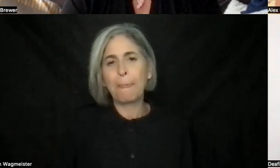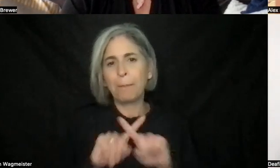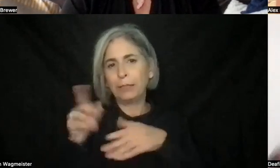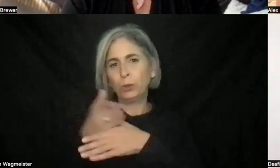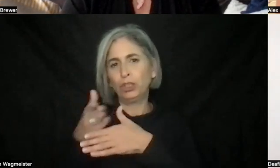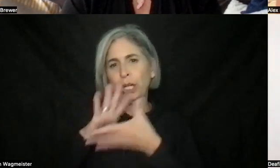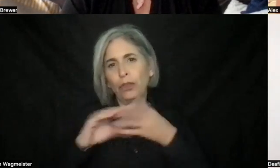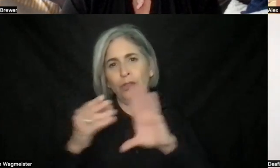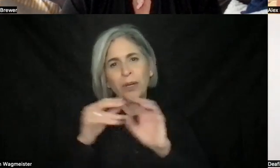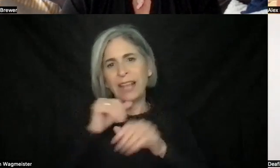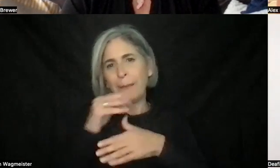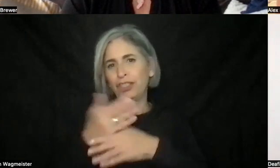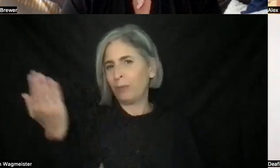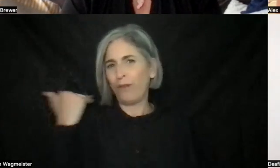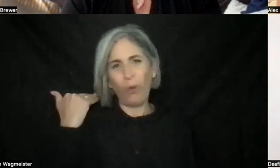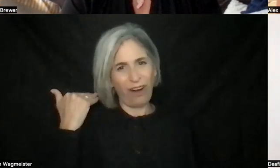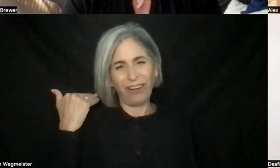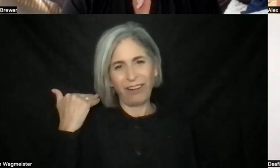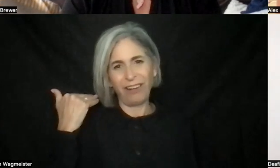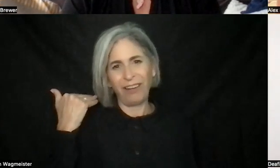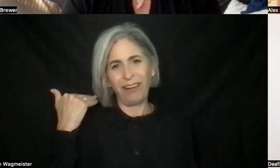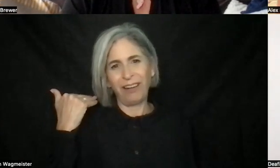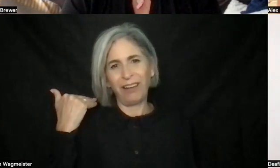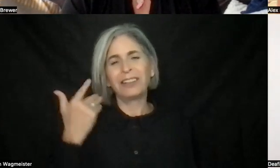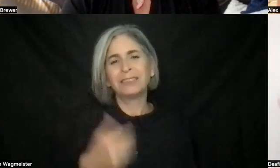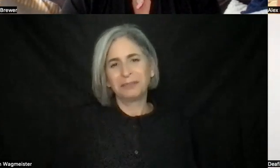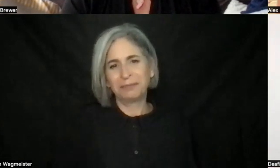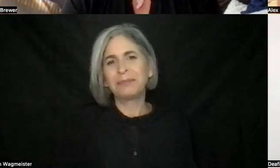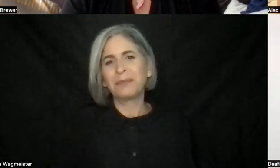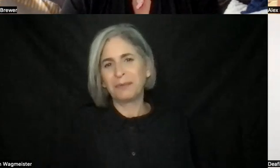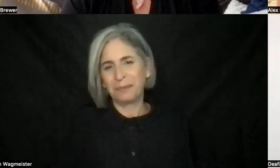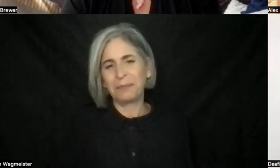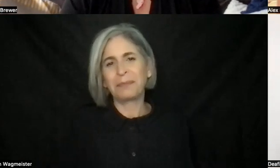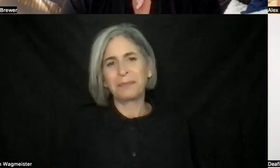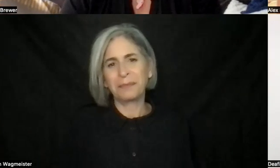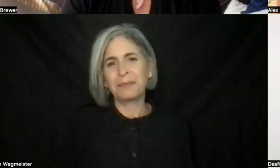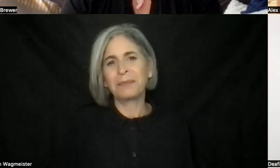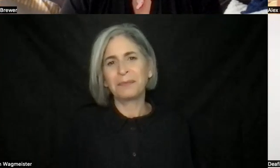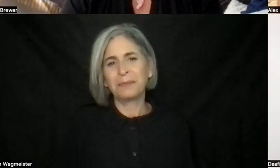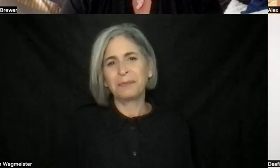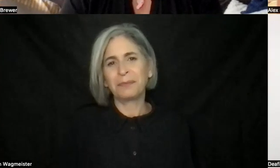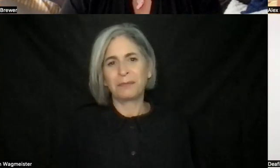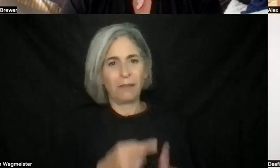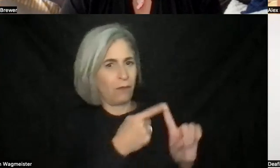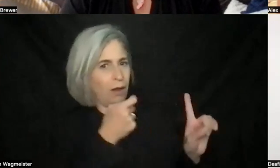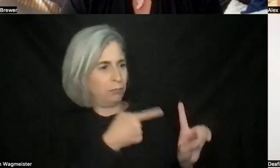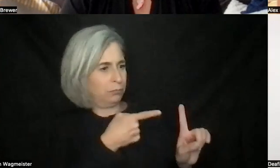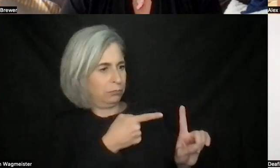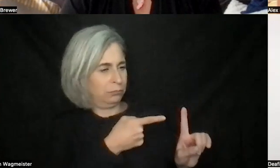been shared before. And the more that I saw from Kat, the more we were involved with. We went from interviewing to being